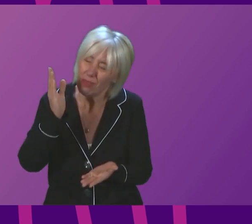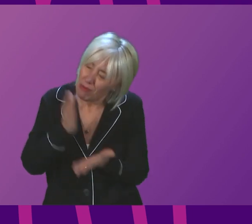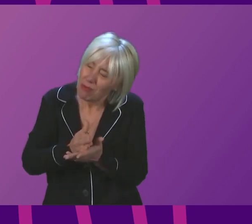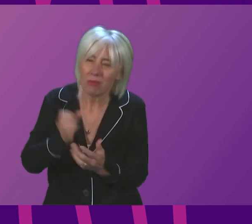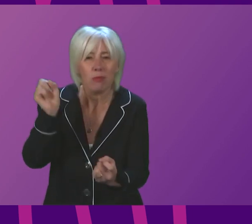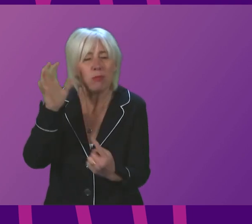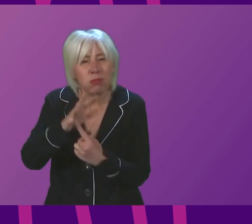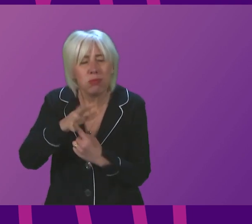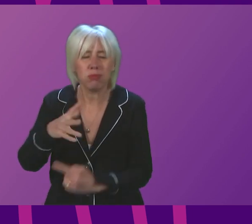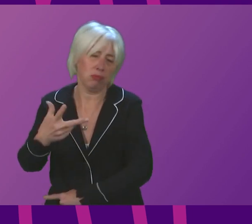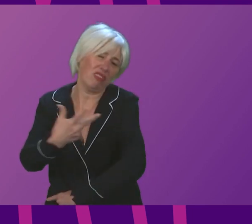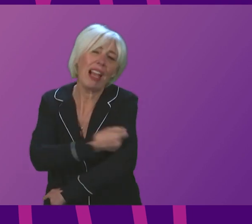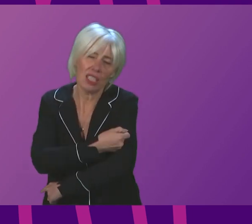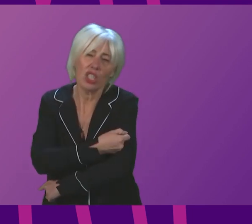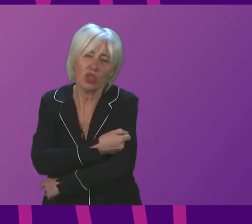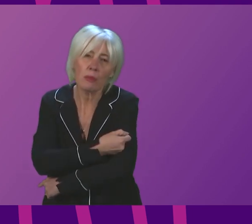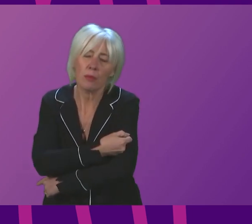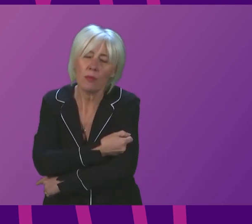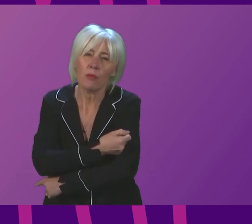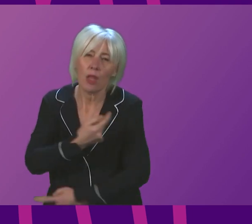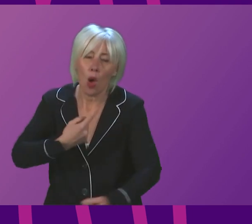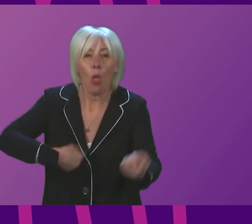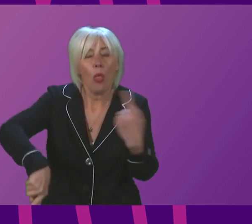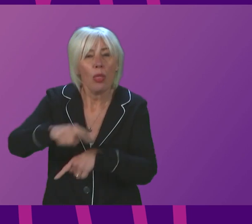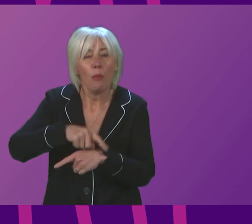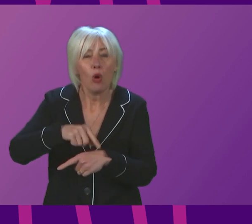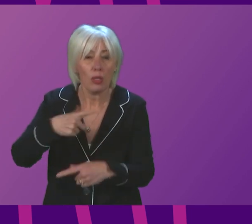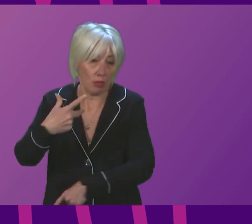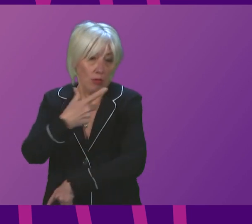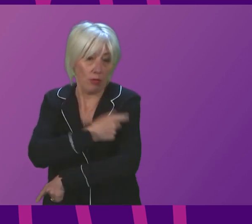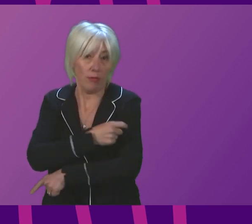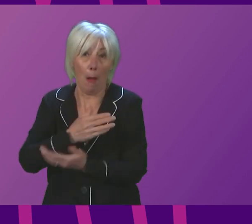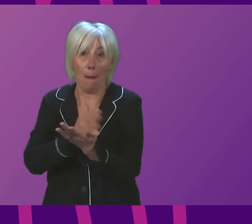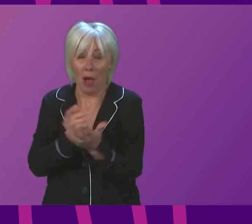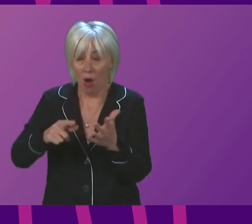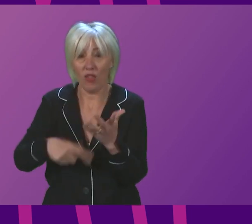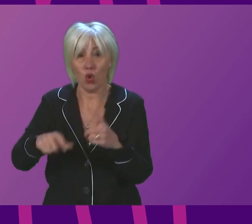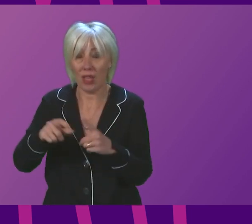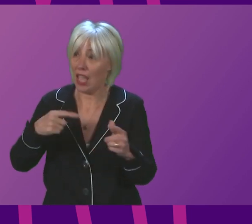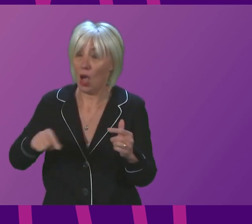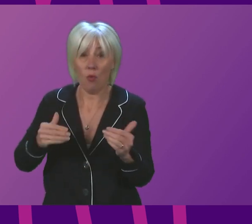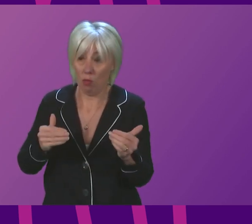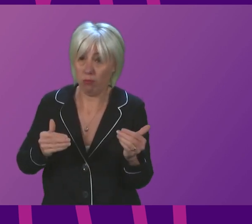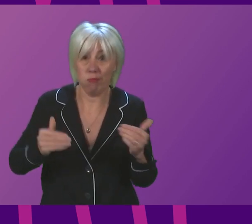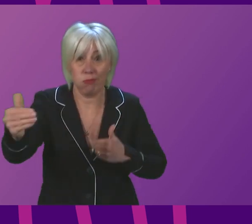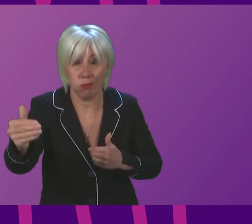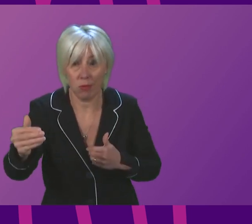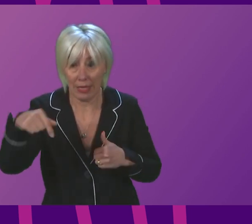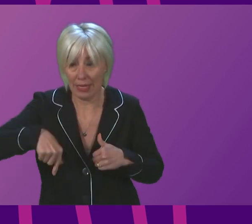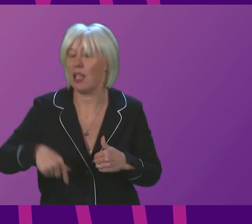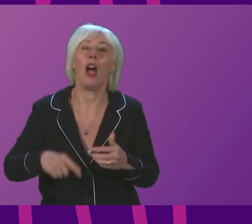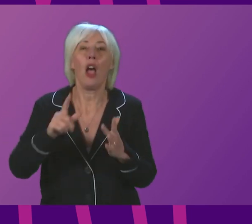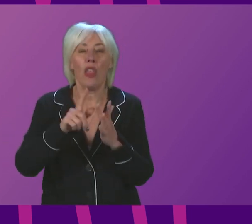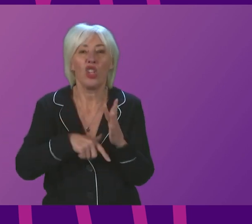of vaccination. We are currently the most vaccinated part of the UK. We have more quickly than other nations implemented the